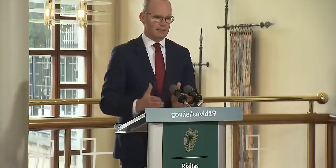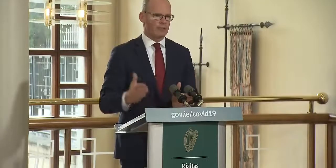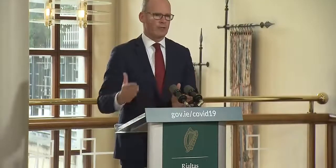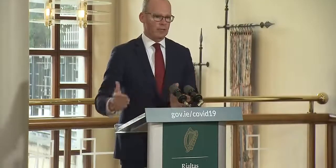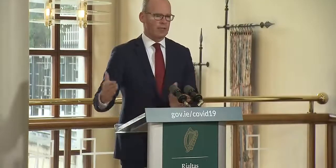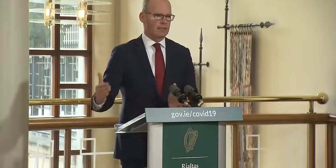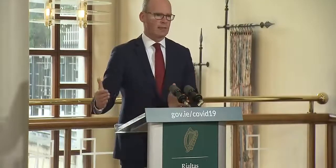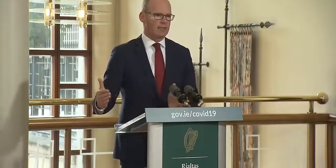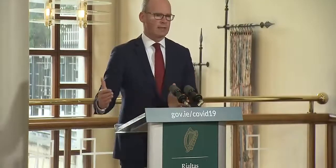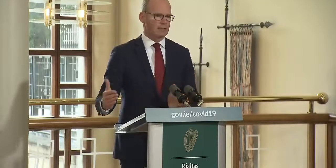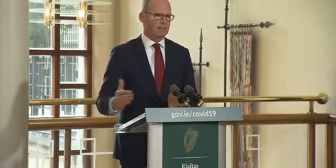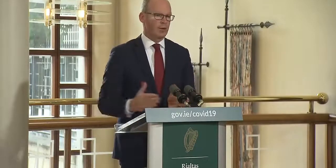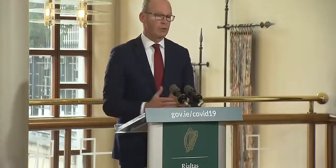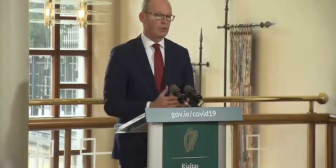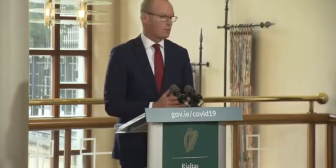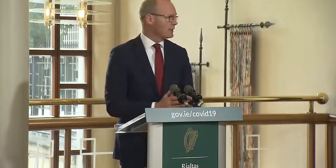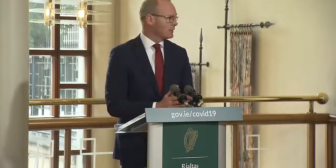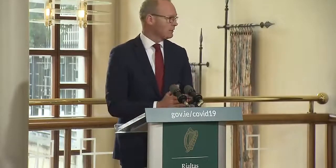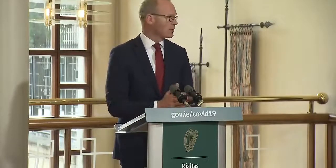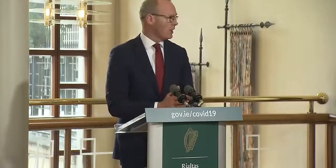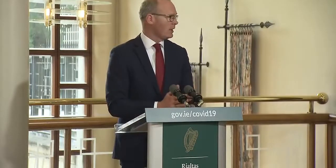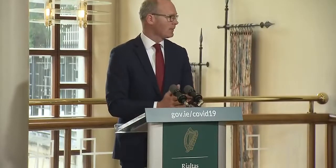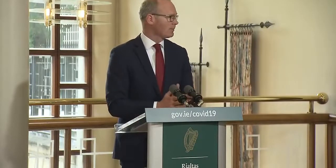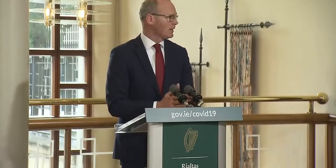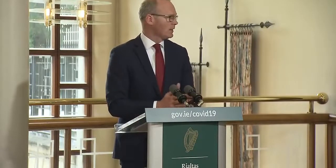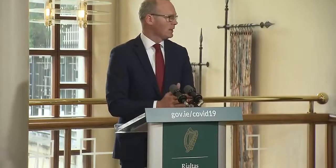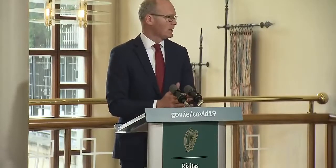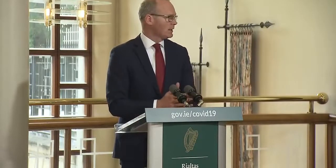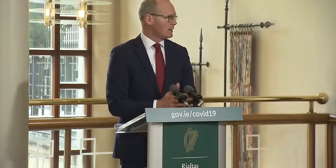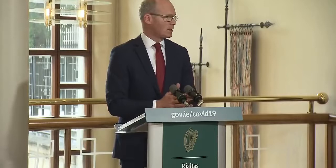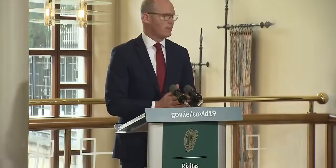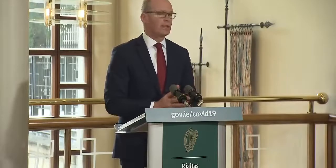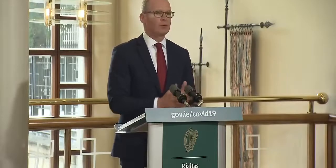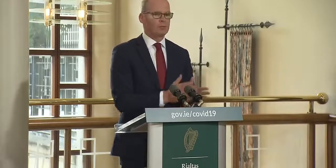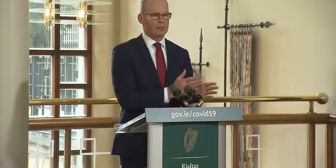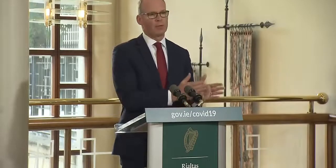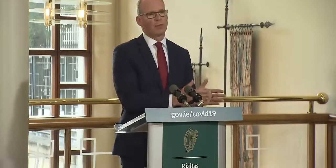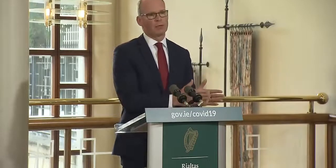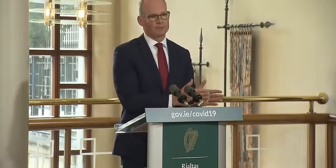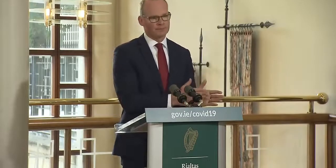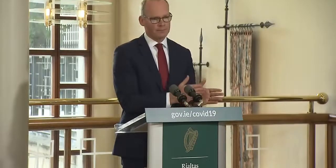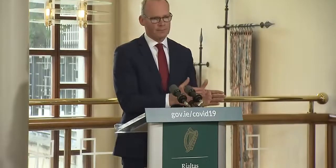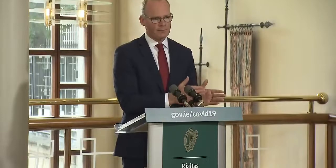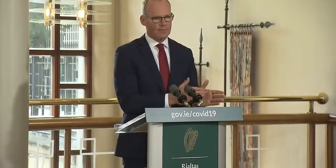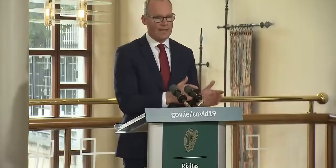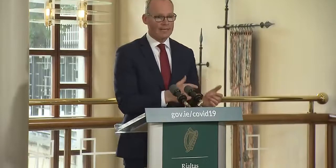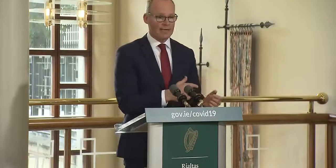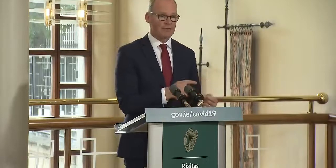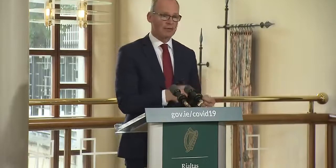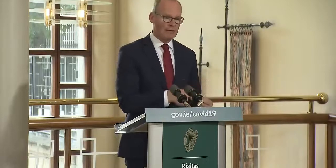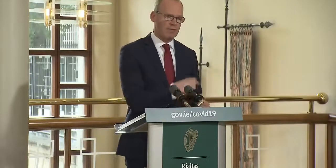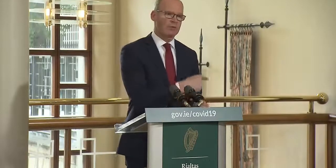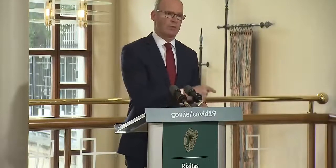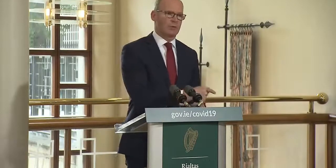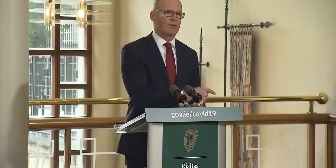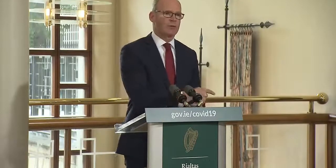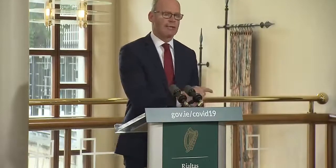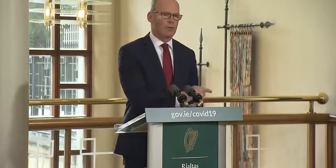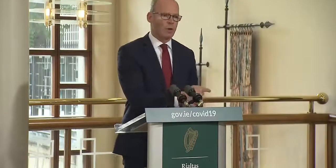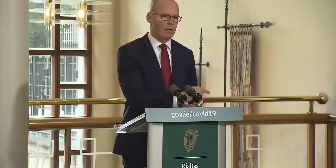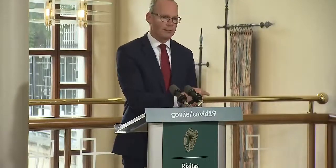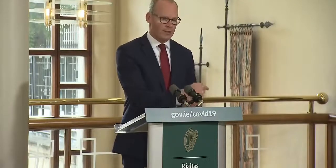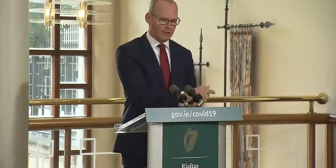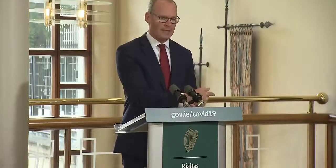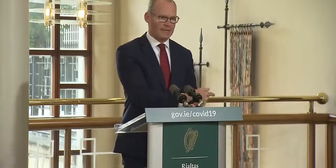we assess this on a fortnightly basis post the 20th of july that somebody could be abroad and have traveled to a